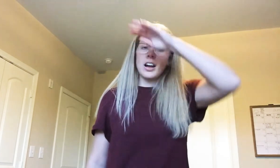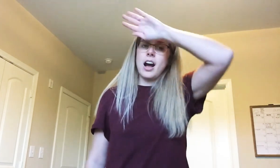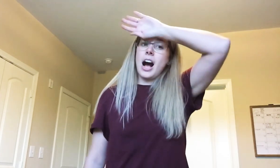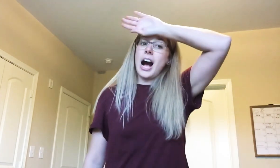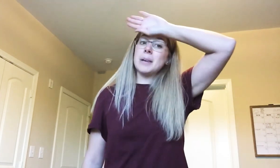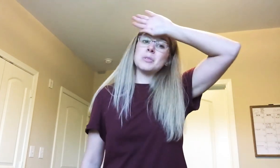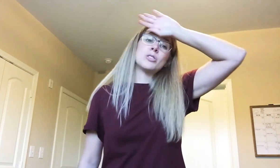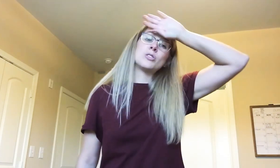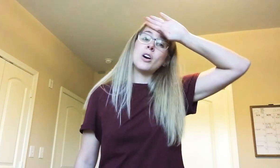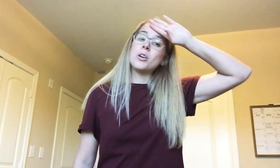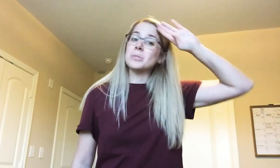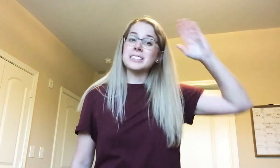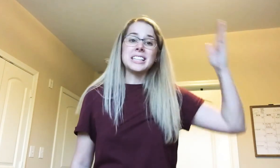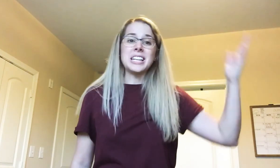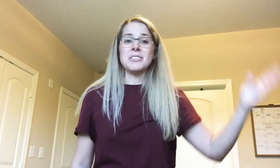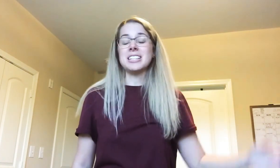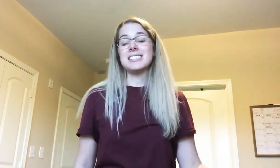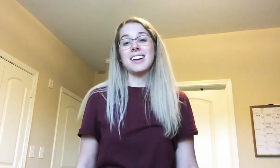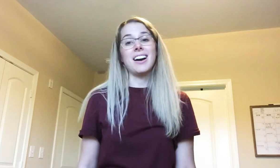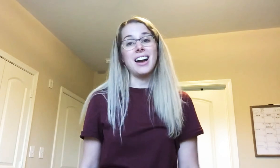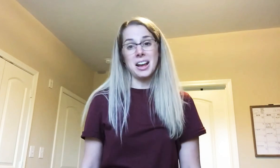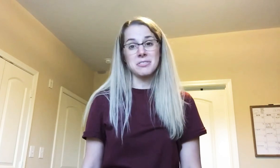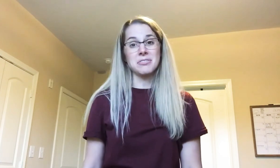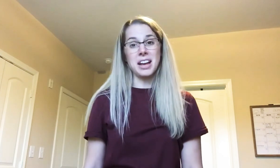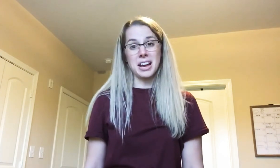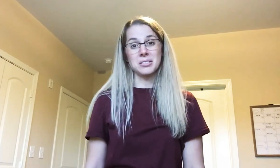I'm so relieved since I have found